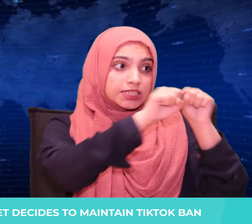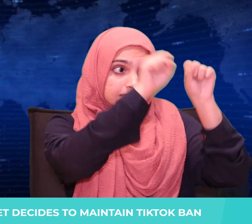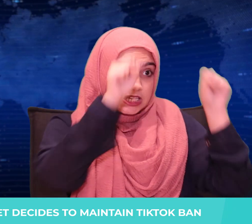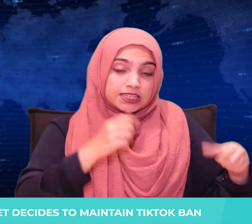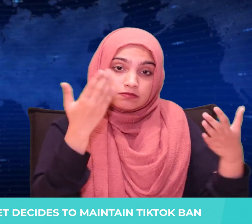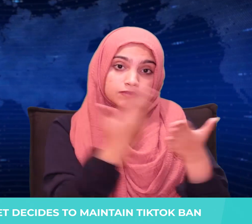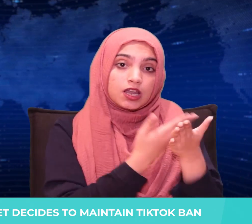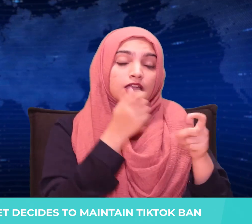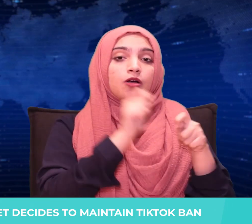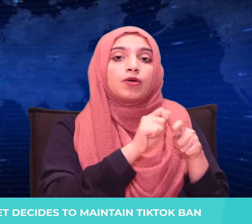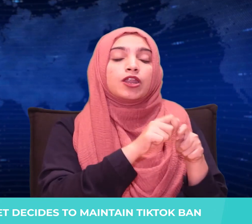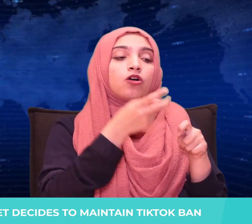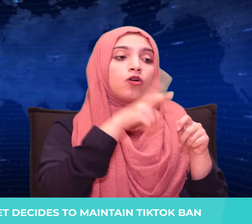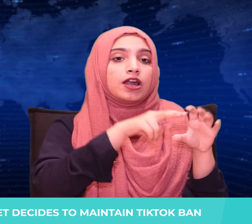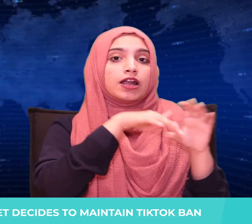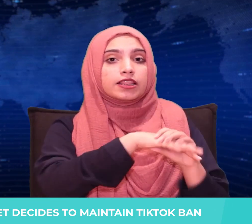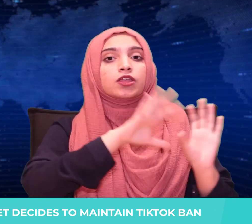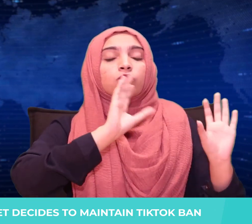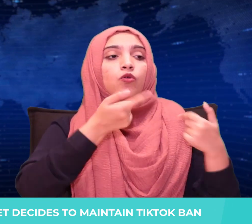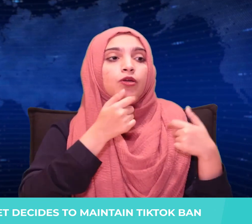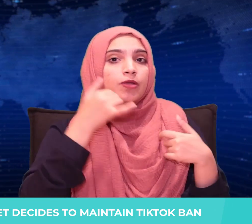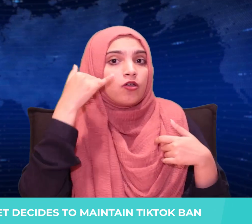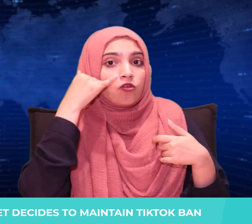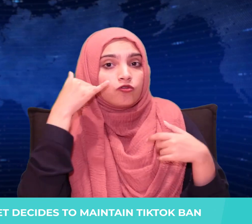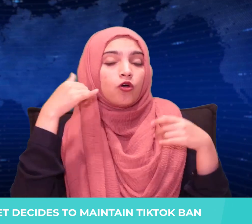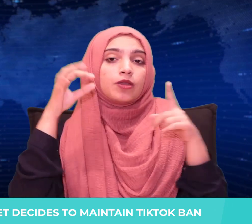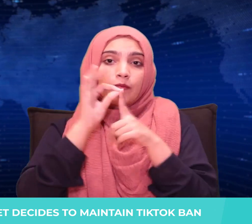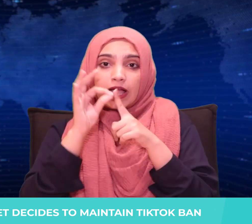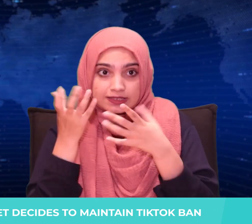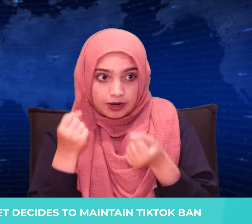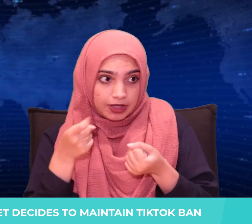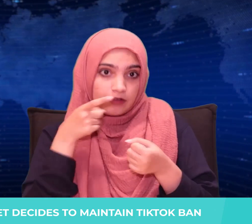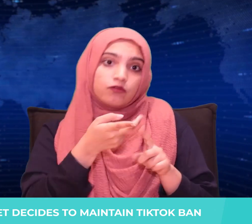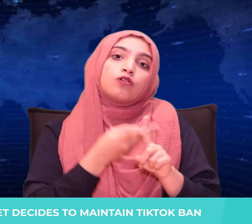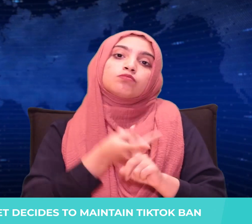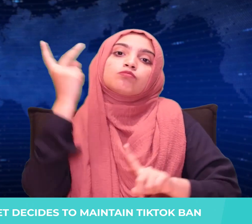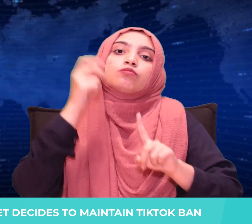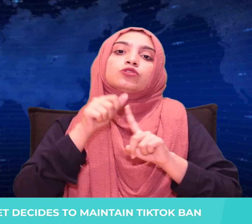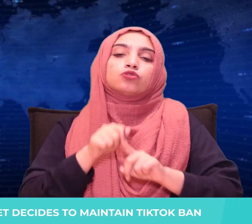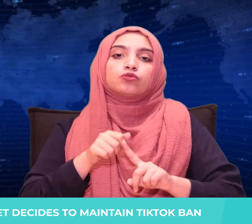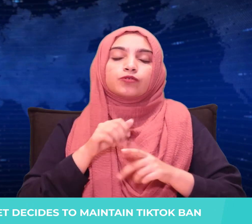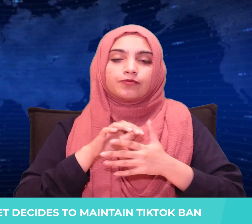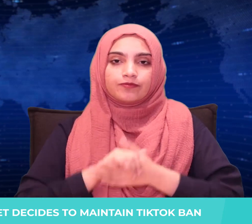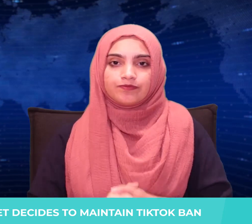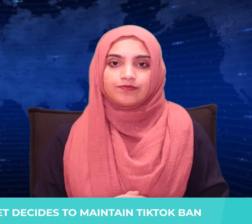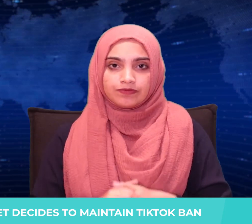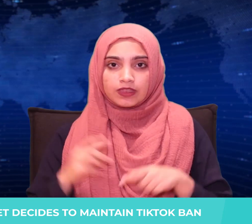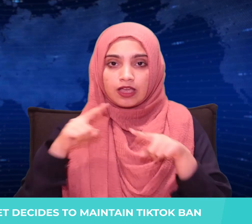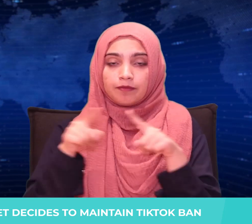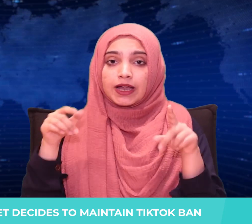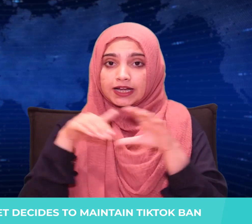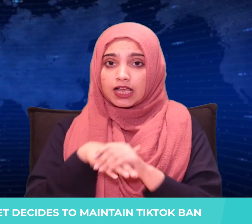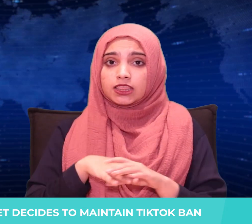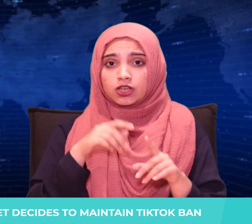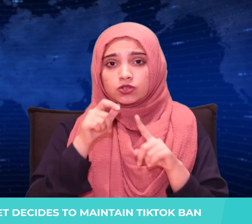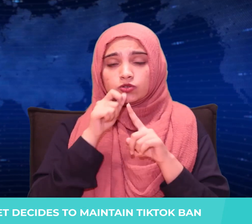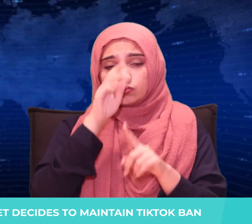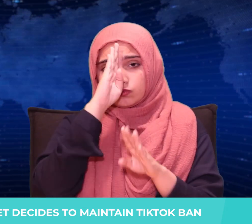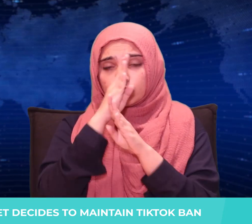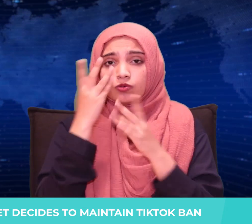phones remotely from Pakistan. It is worth mentioning here that U.S. offer mobile